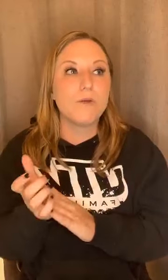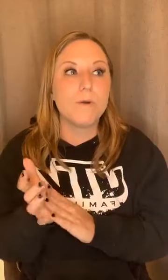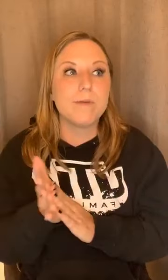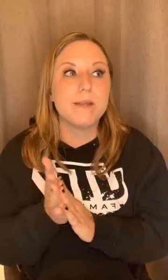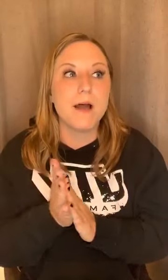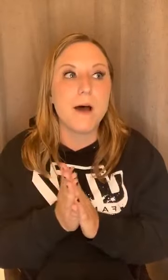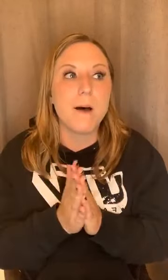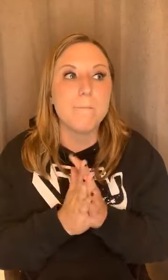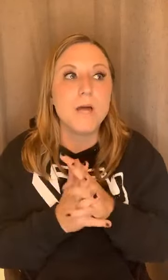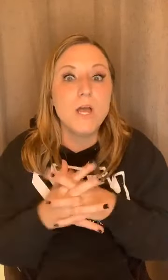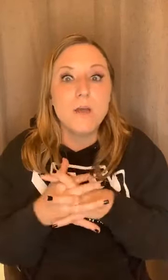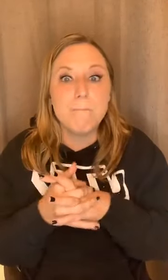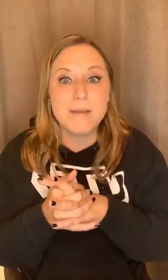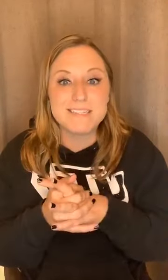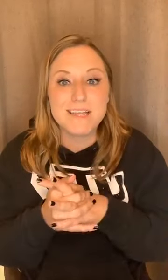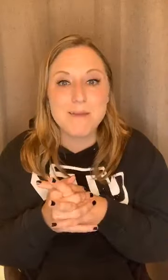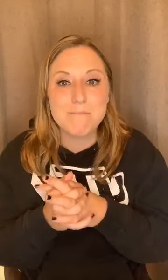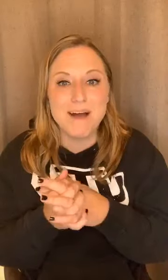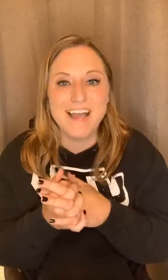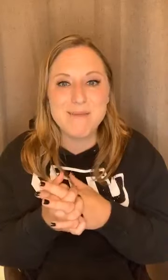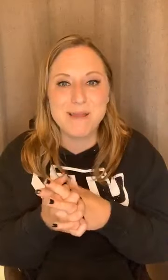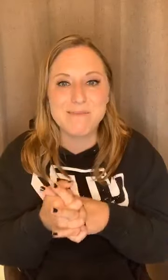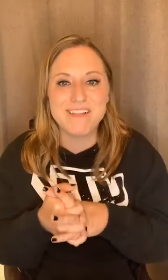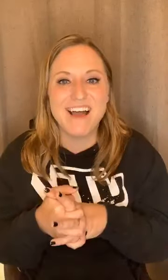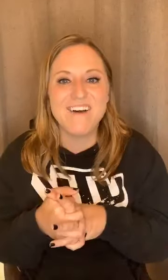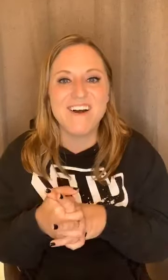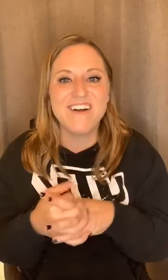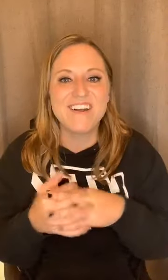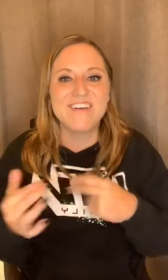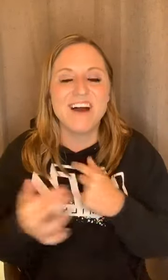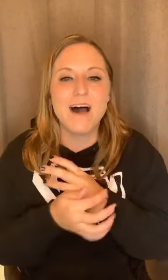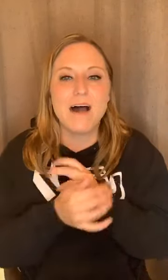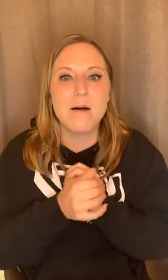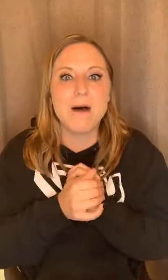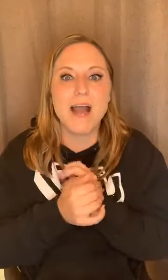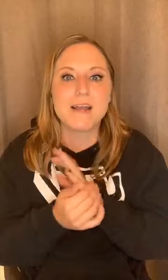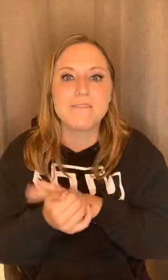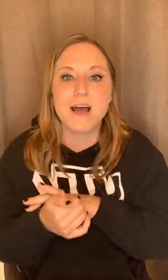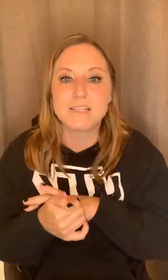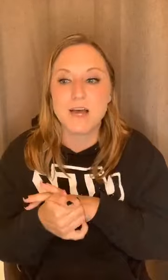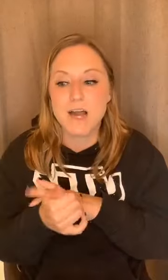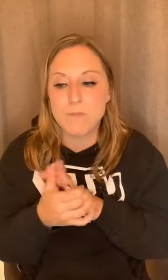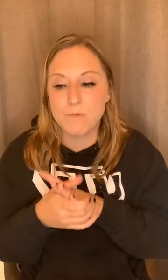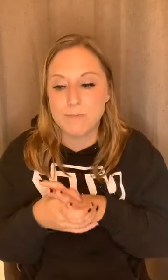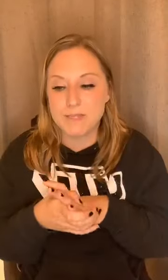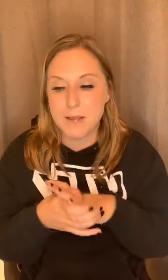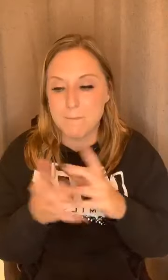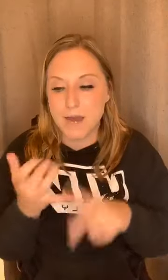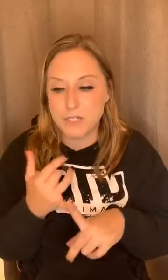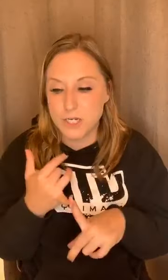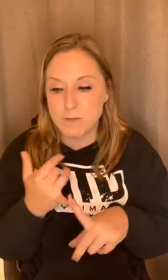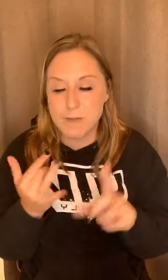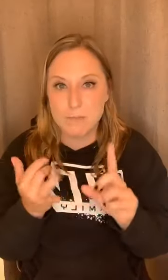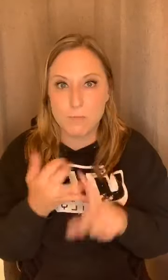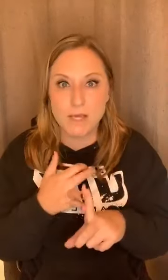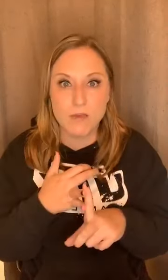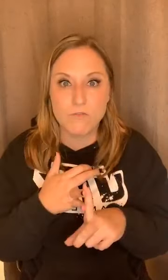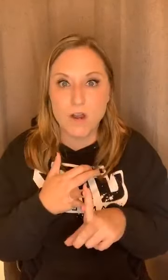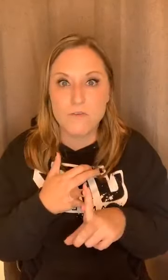women, um, basically I hate Pamela. How are you? Um, I, I saw a couple of women like body shaming people, making fun of